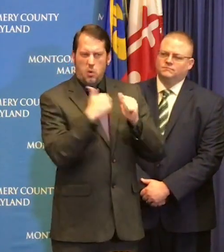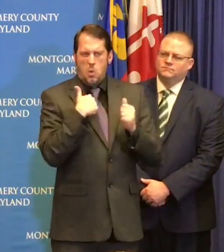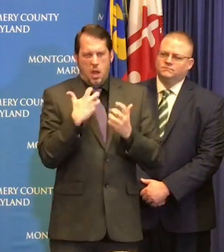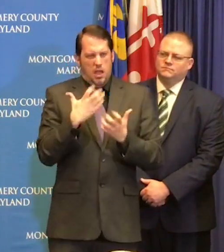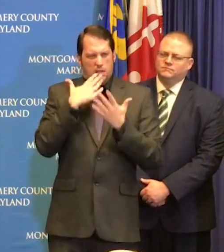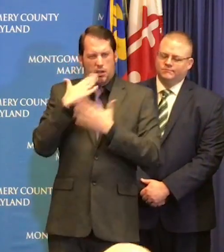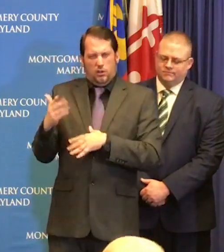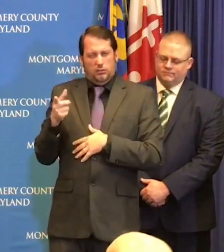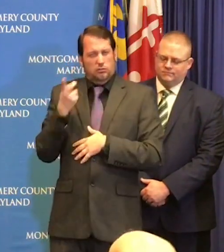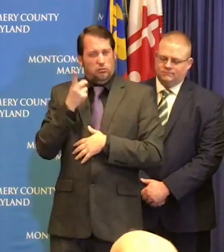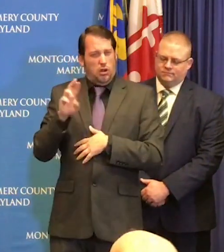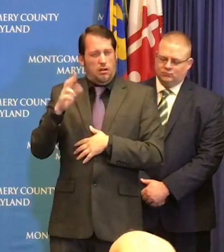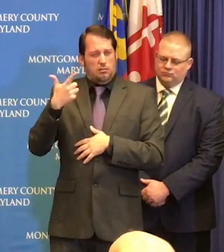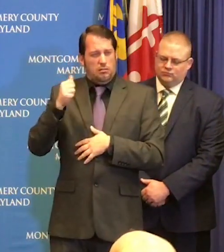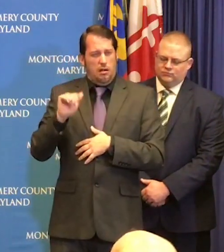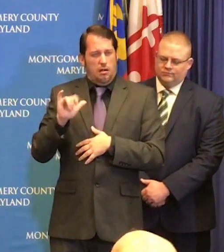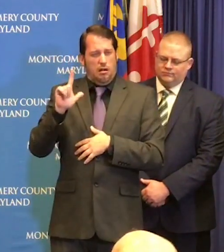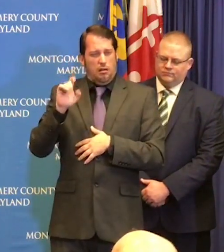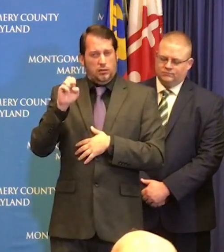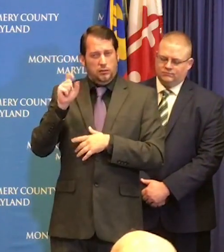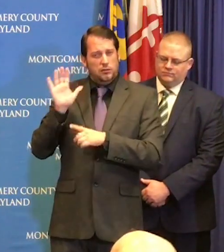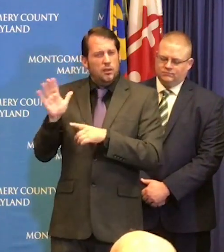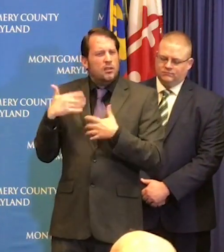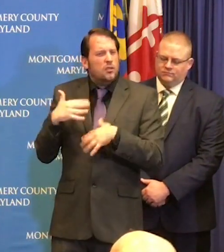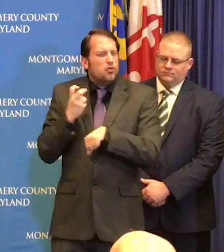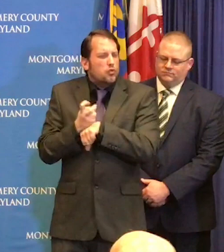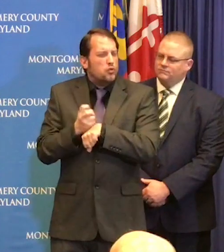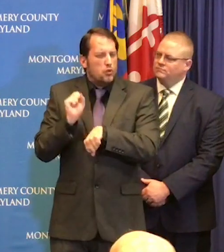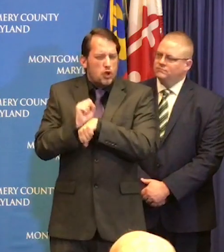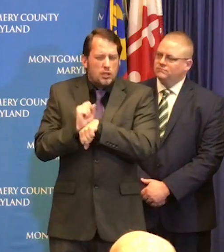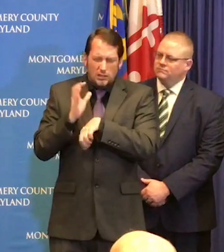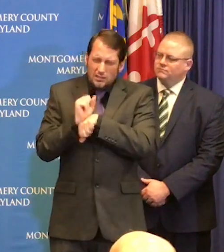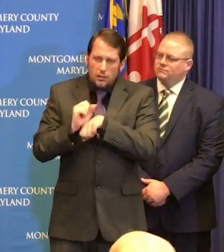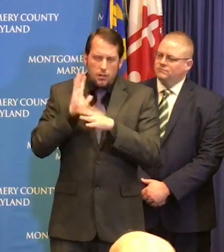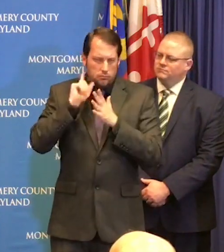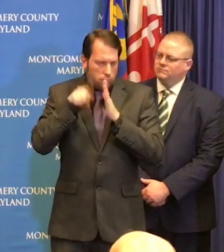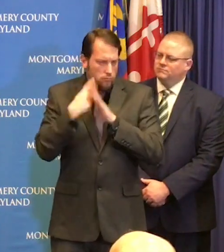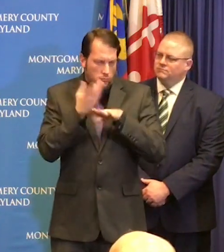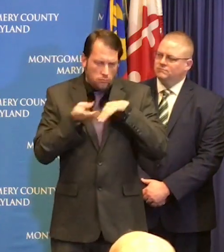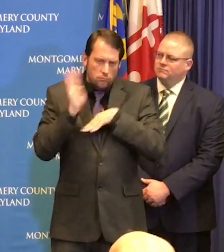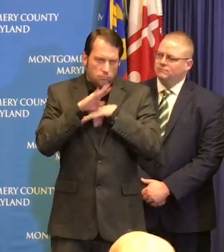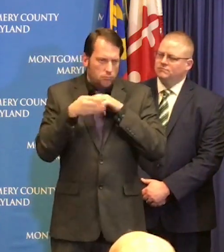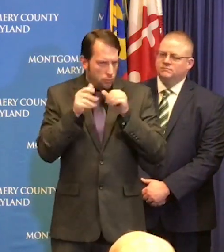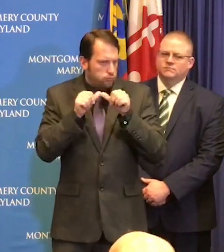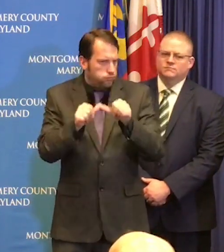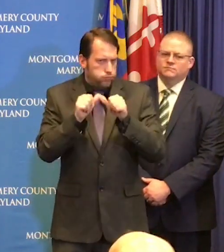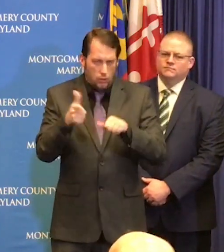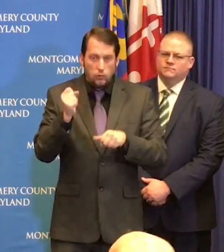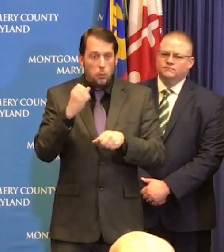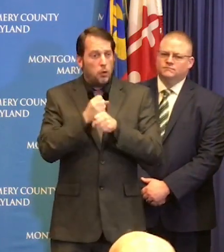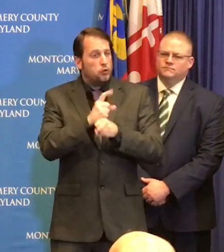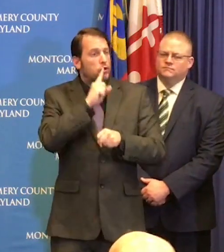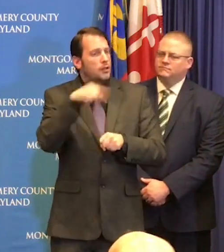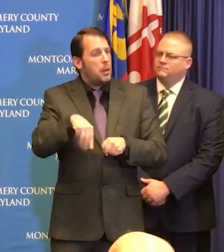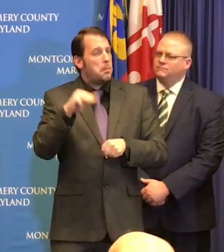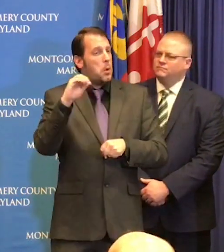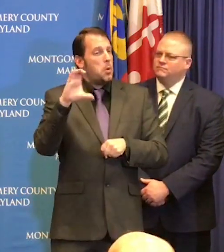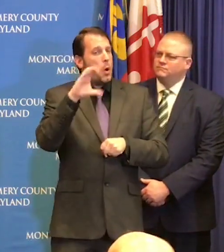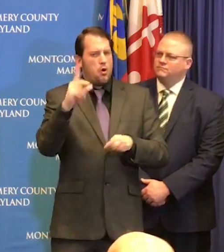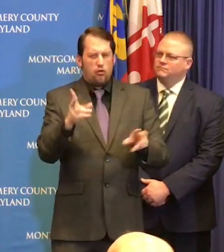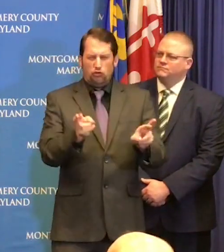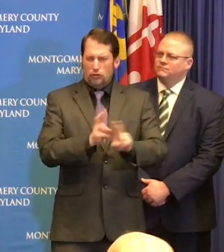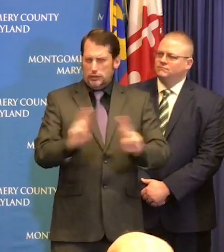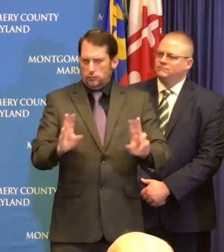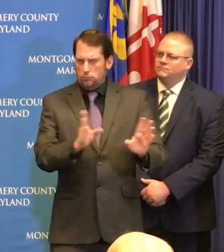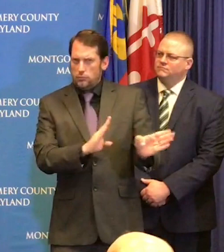countless hours they've devoted to protecting and preparing this county for the impact of COVID-19 I don't know if everybody realizes